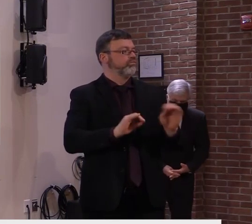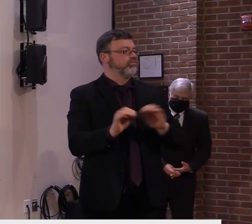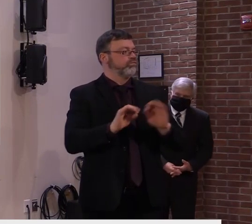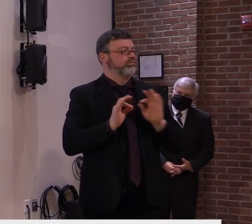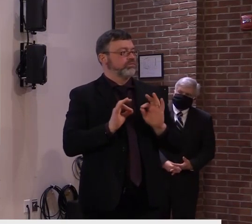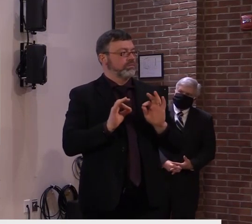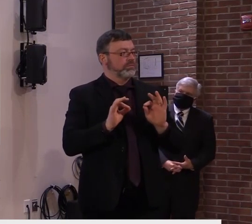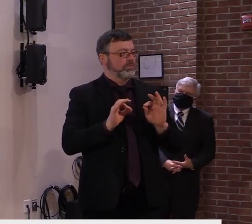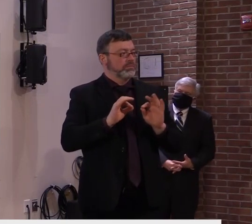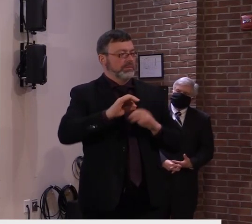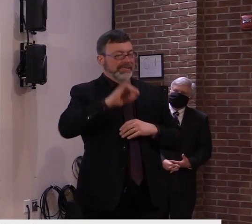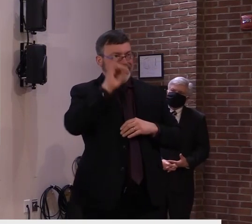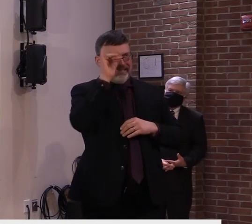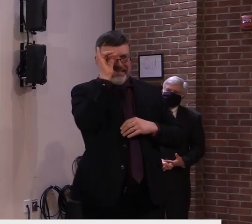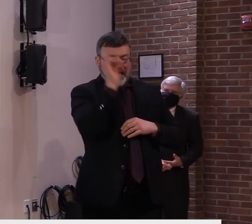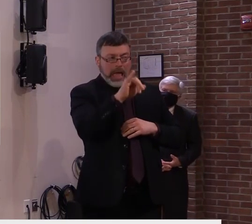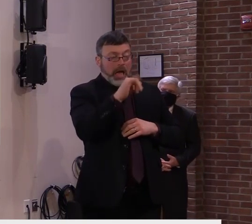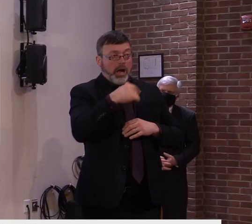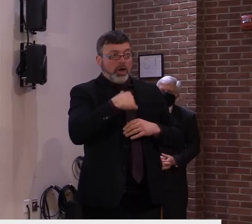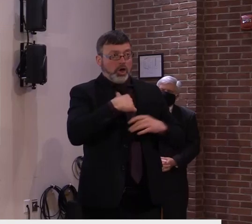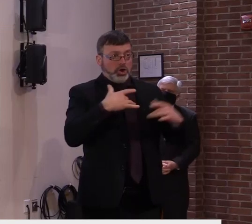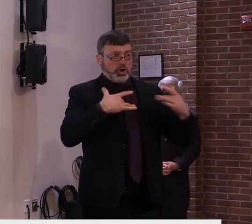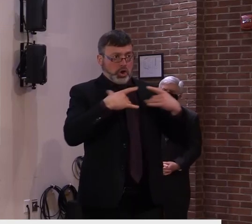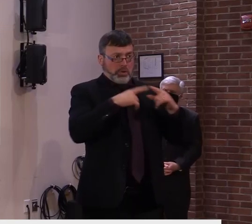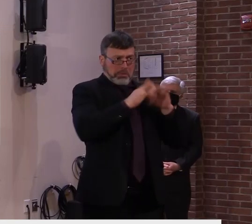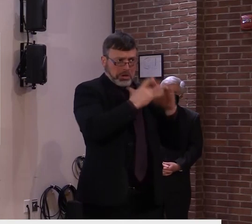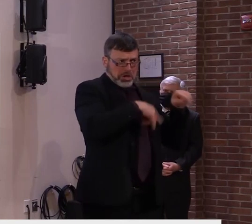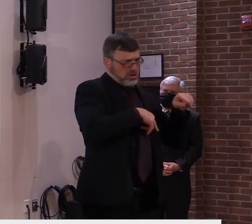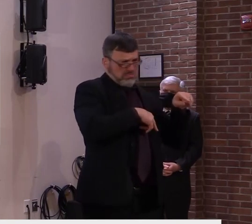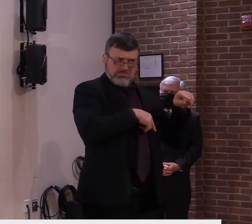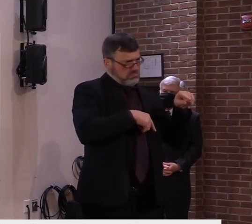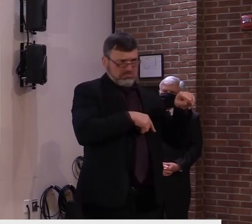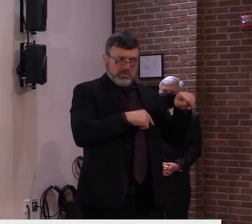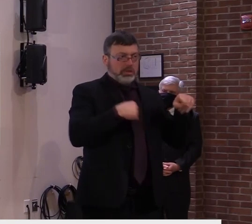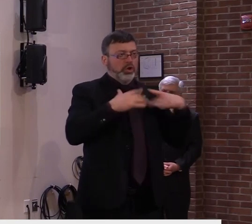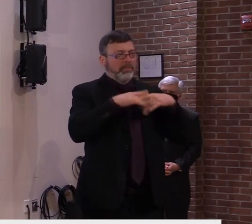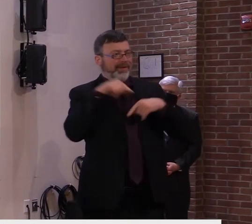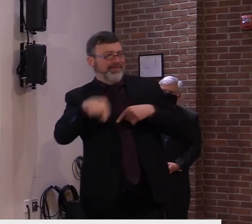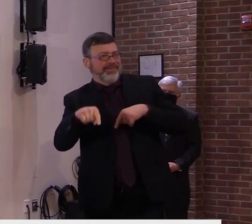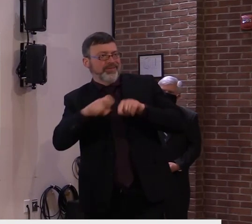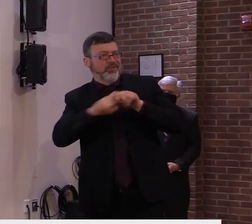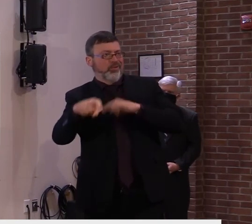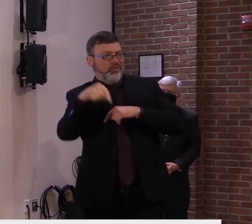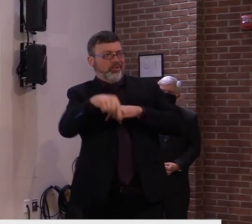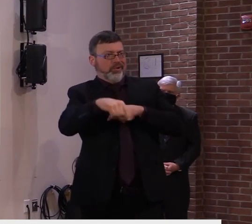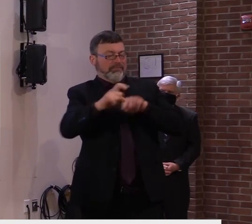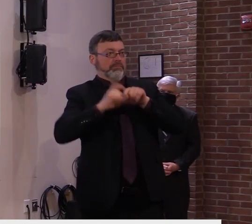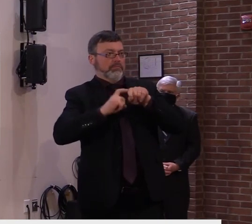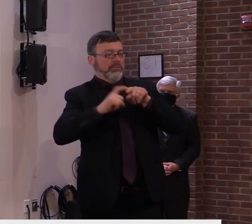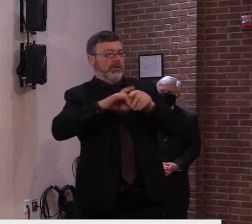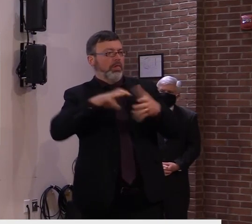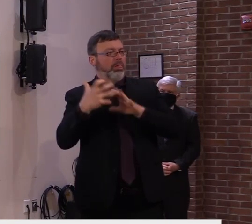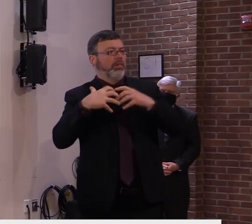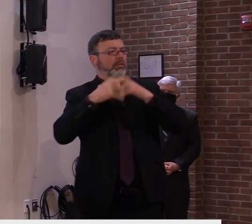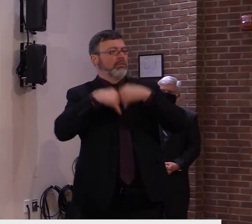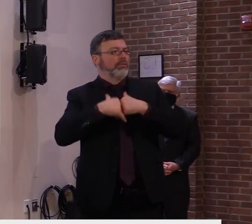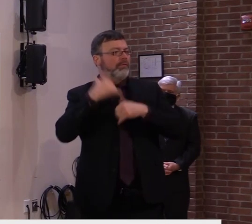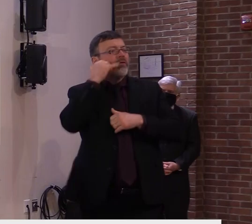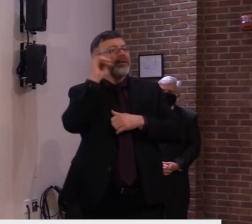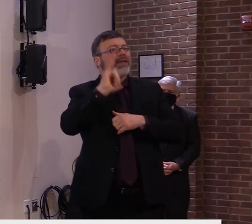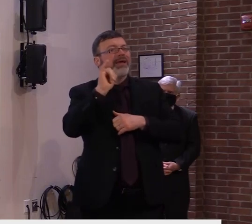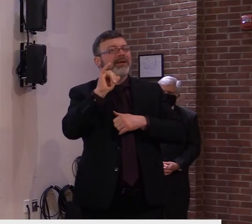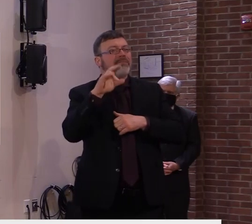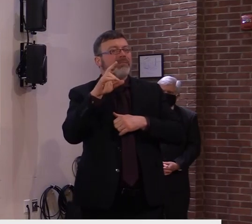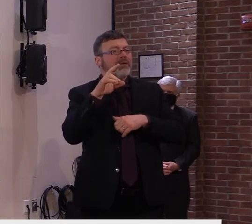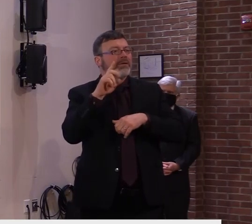the issue, even though we're utilizing an outside entity to do the reservations. I don't know if we're, you know,